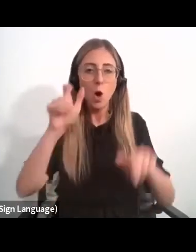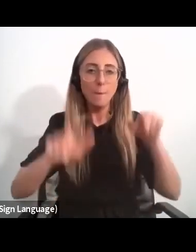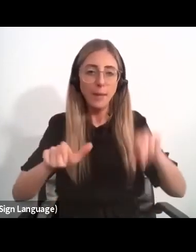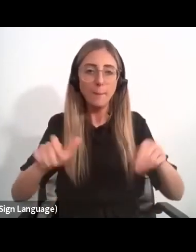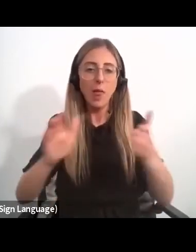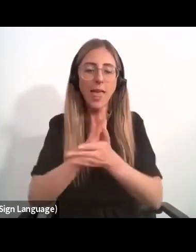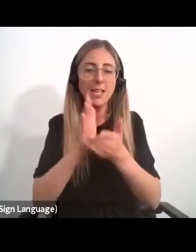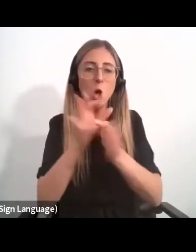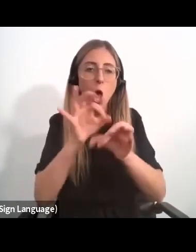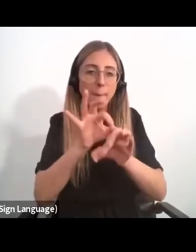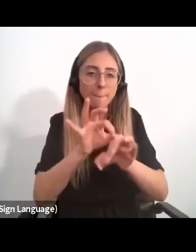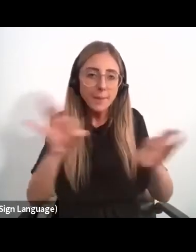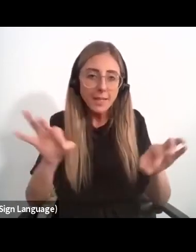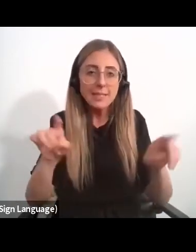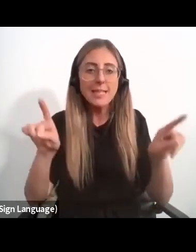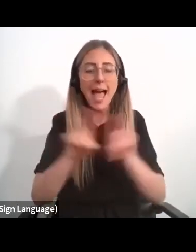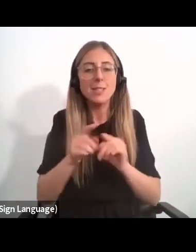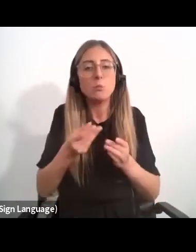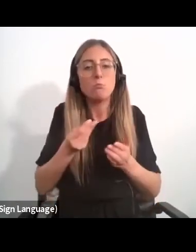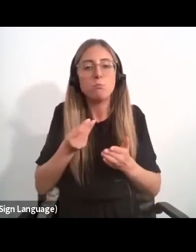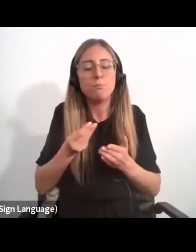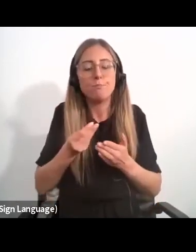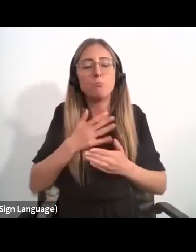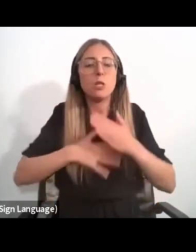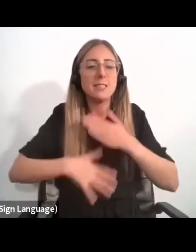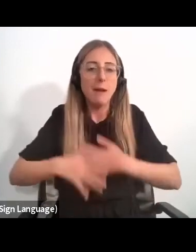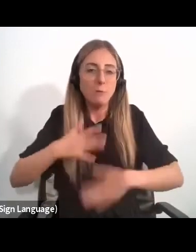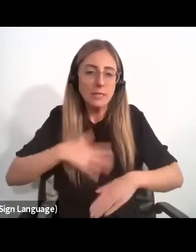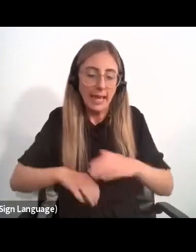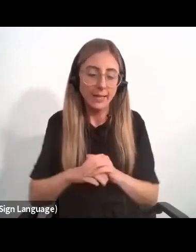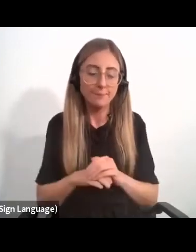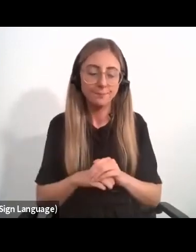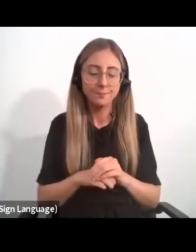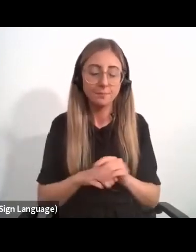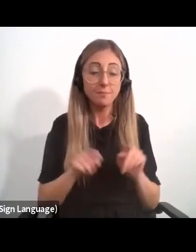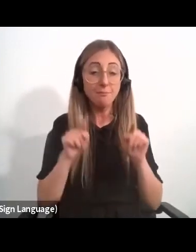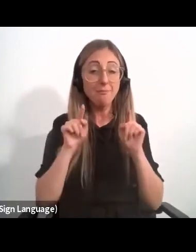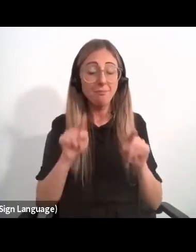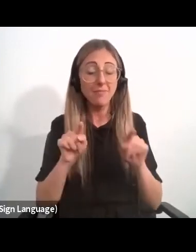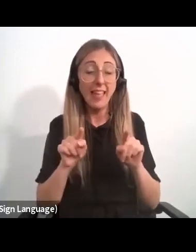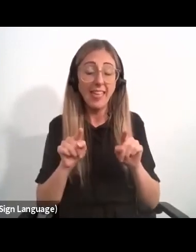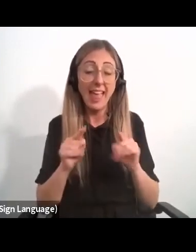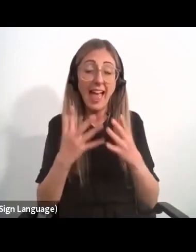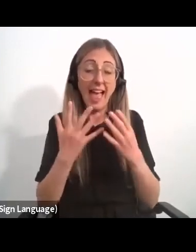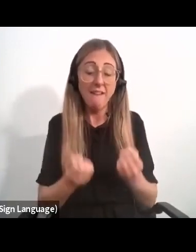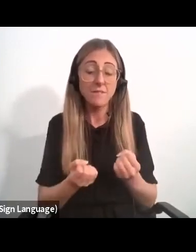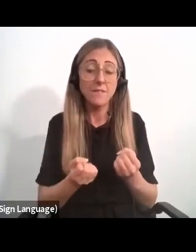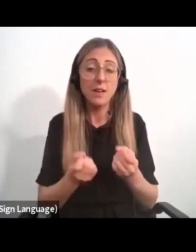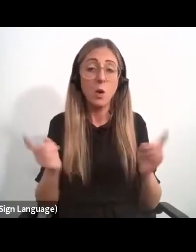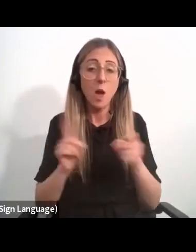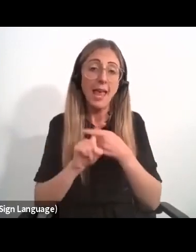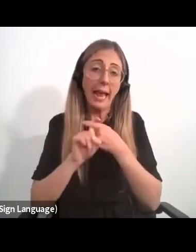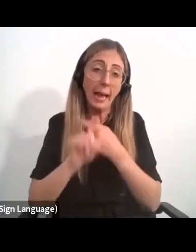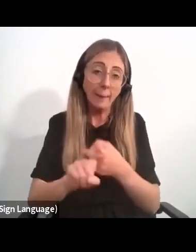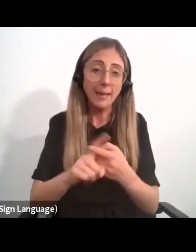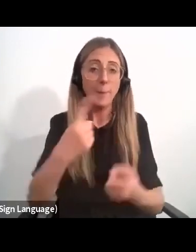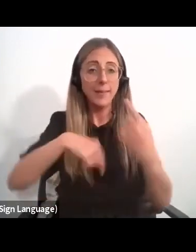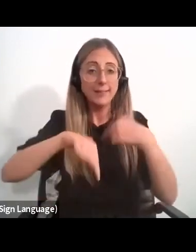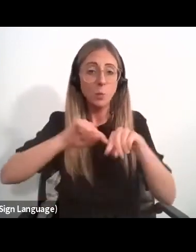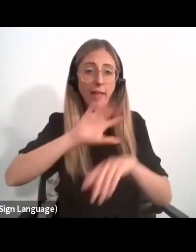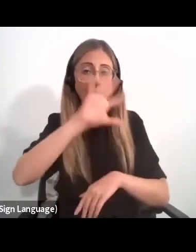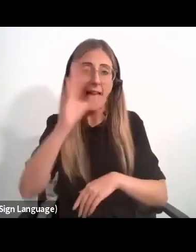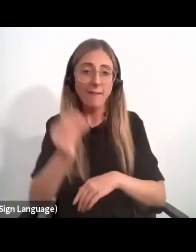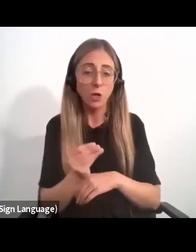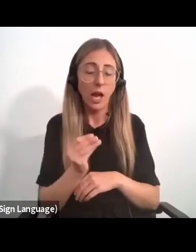by 2030. The public part of this investment is manifest in the commitment of African nations